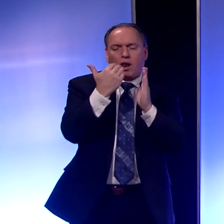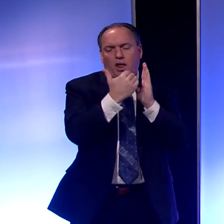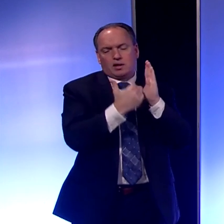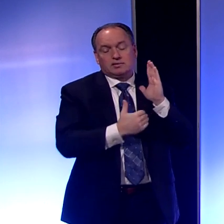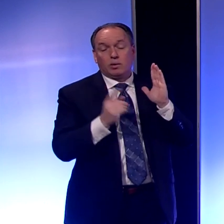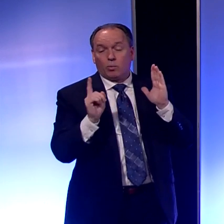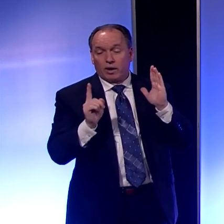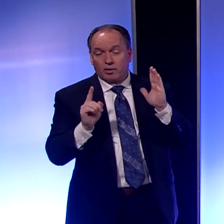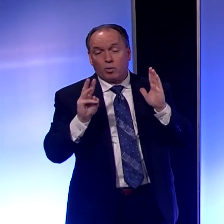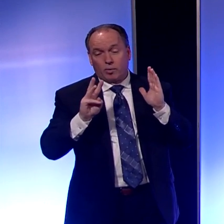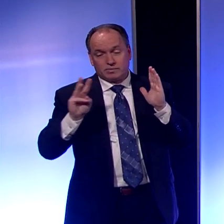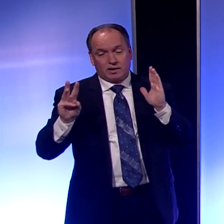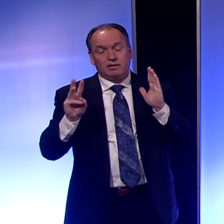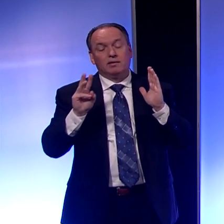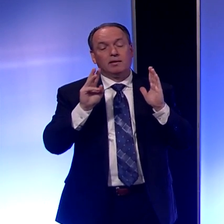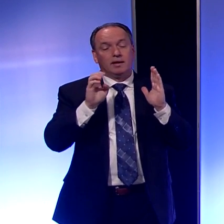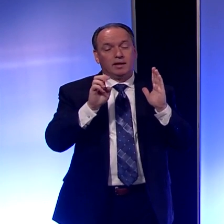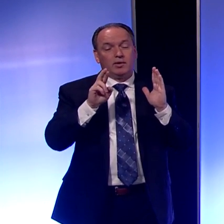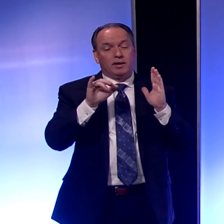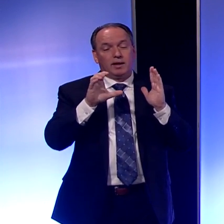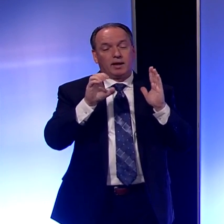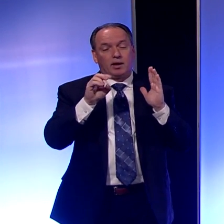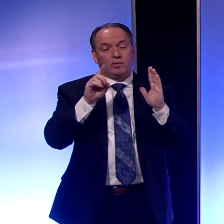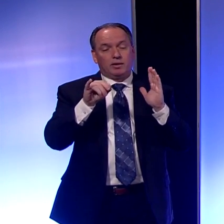our website, eriecountypa.gov.